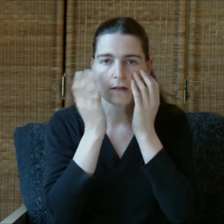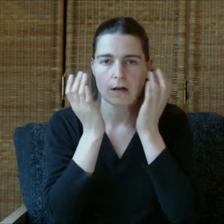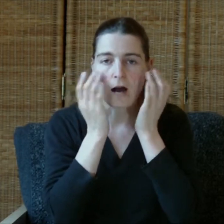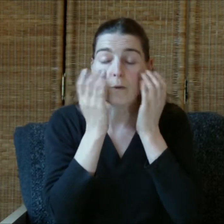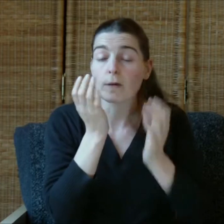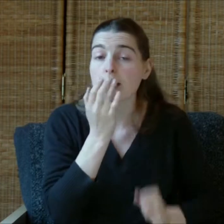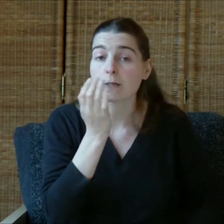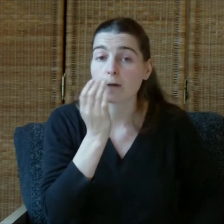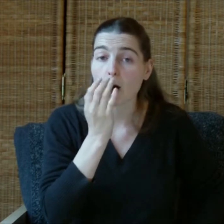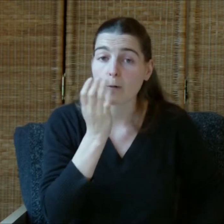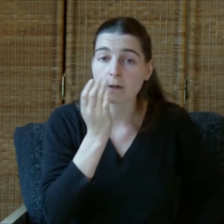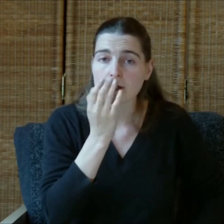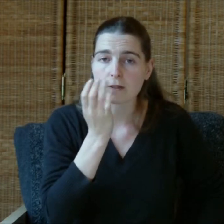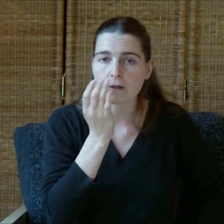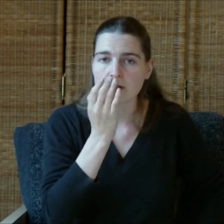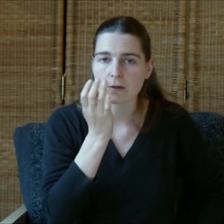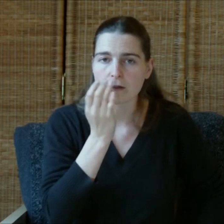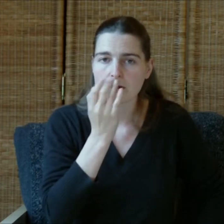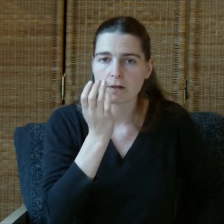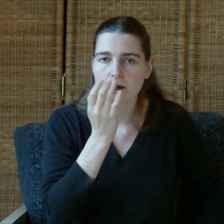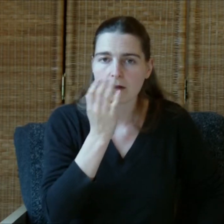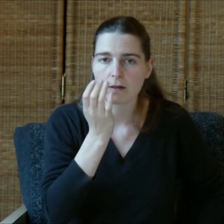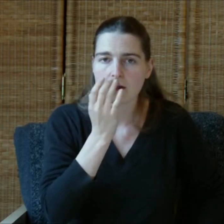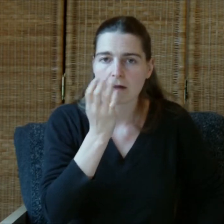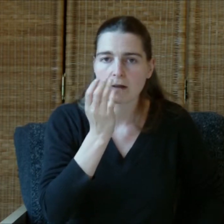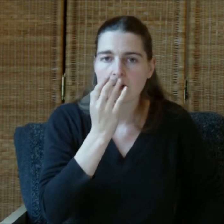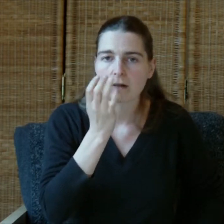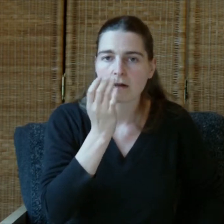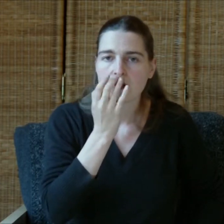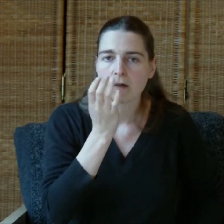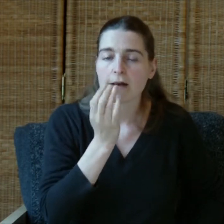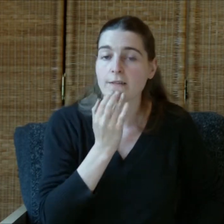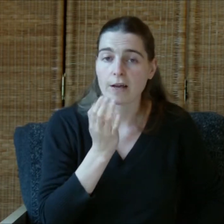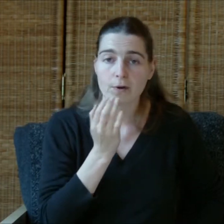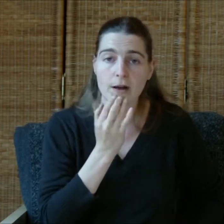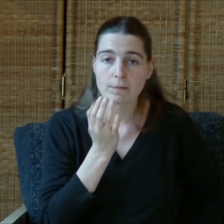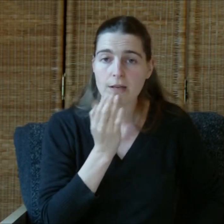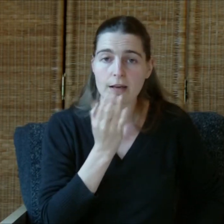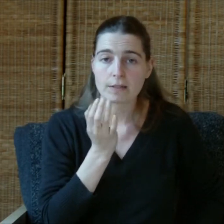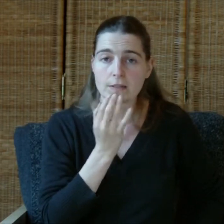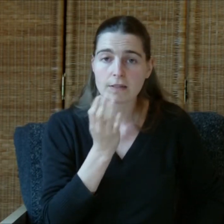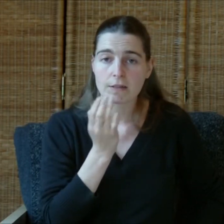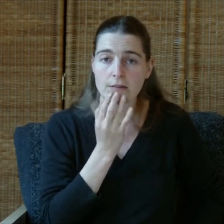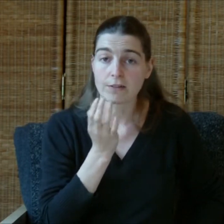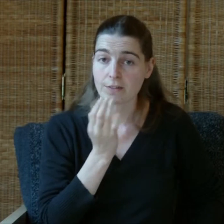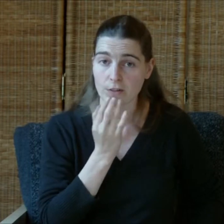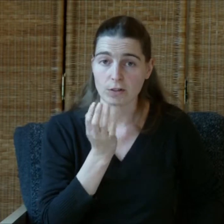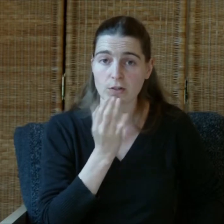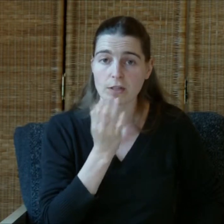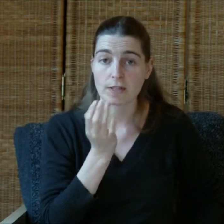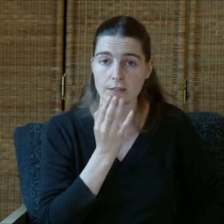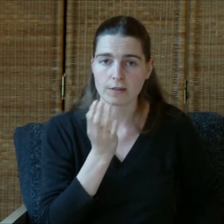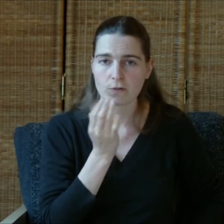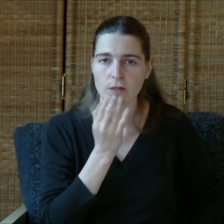I'm willing to be open to the solution. As Abraham says, the solution is in the vortex.